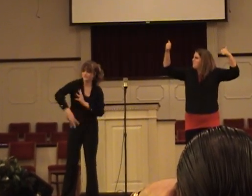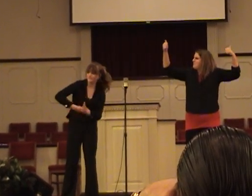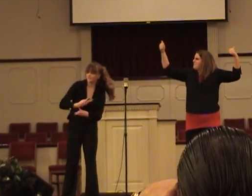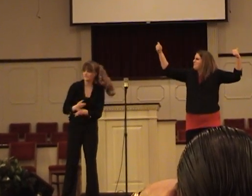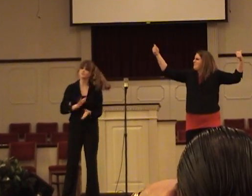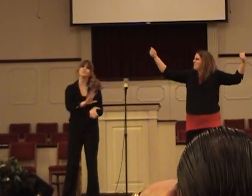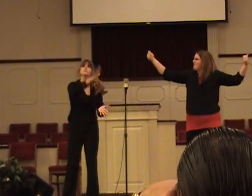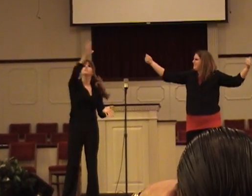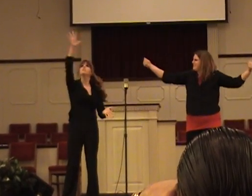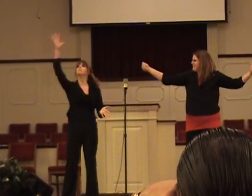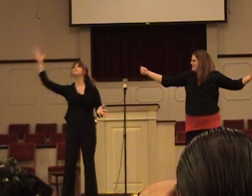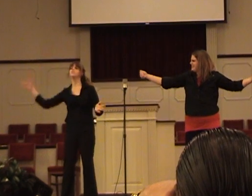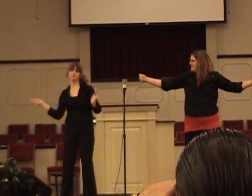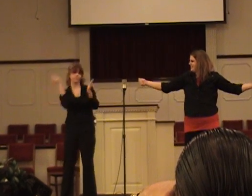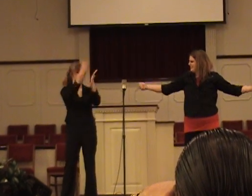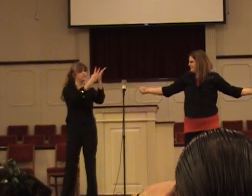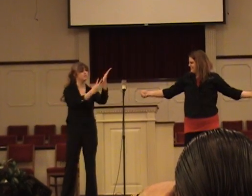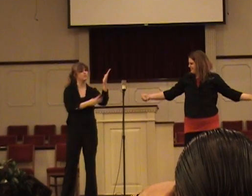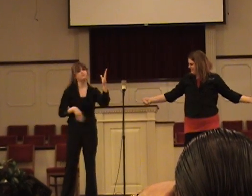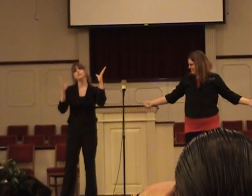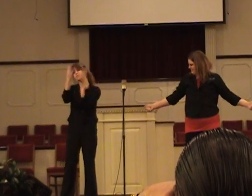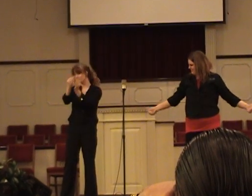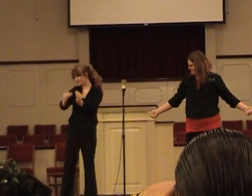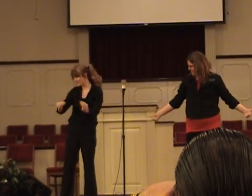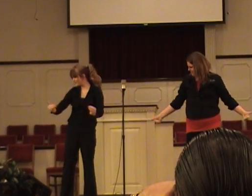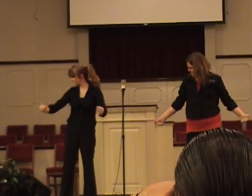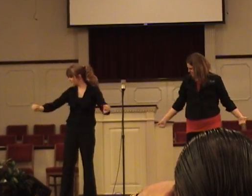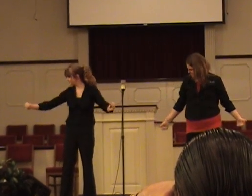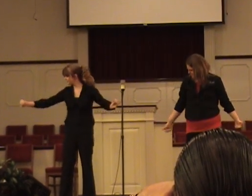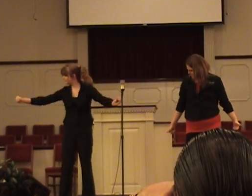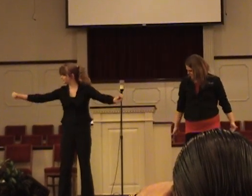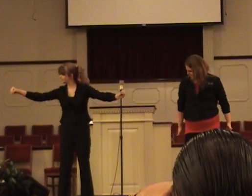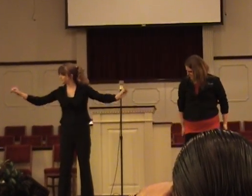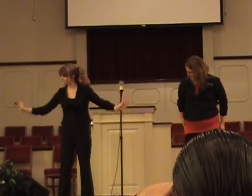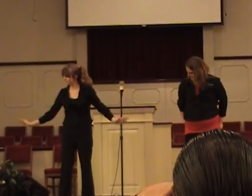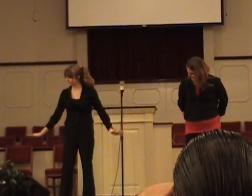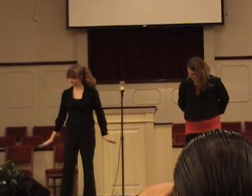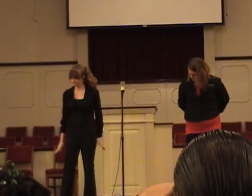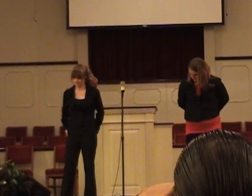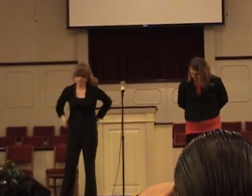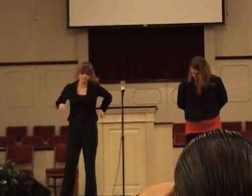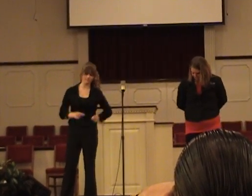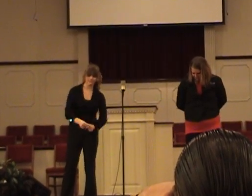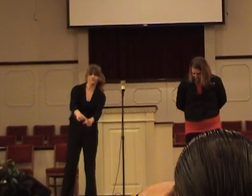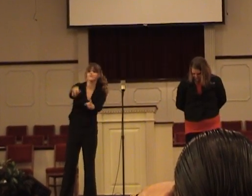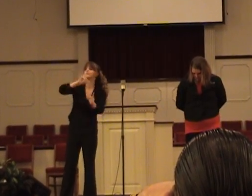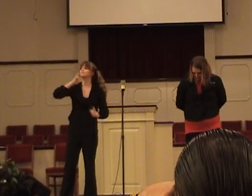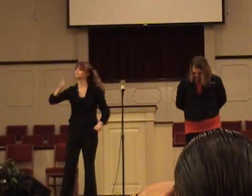and it cuts like a sword through the